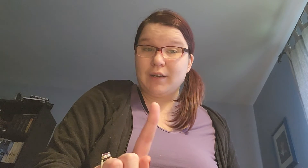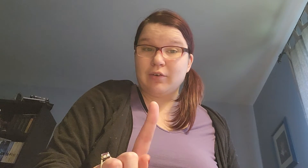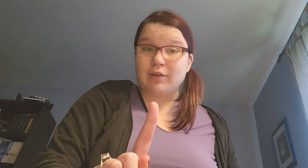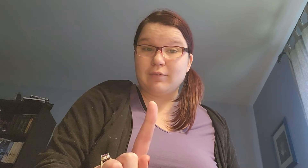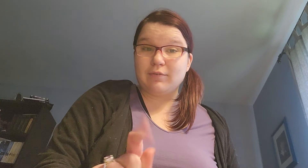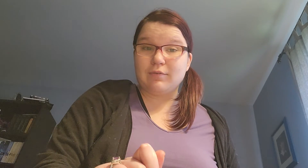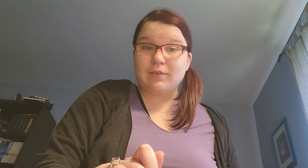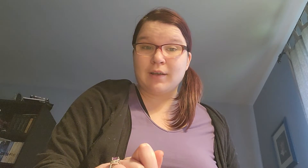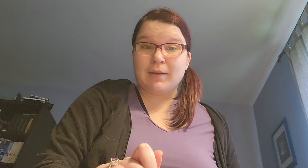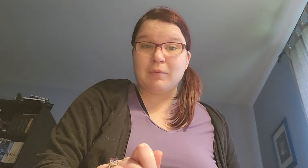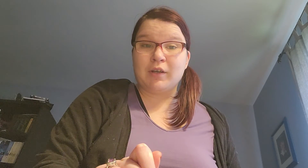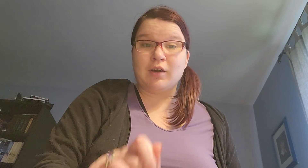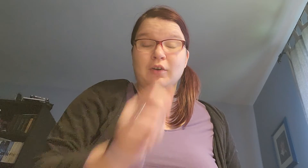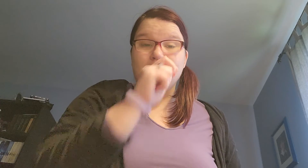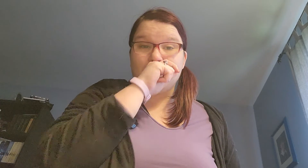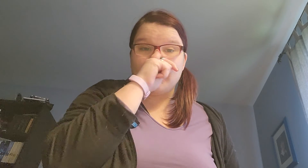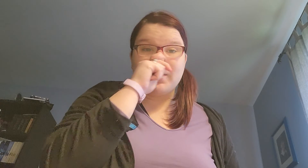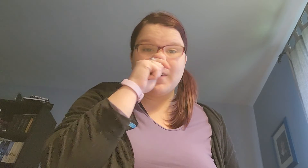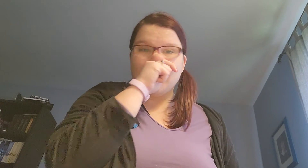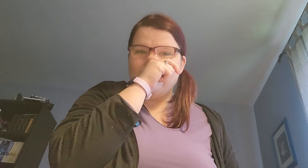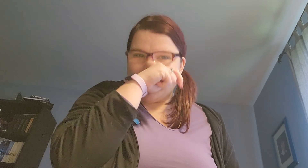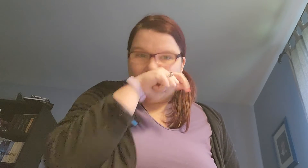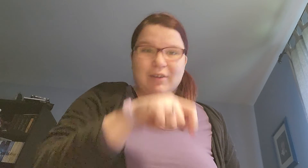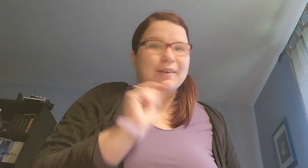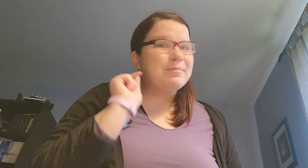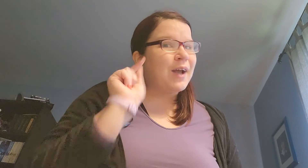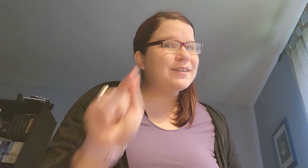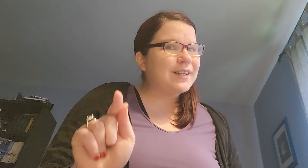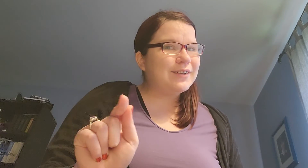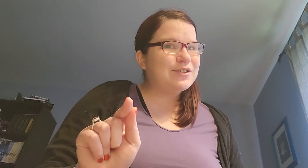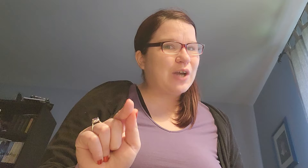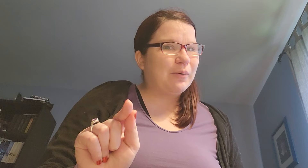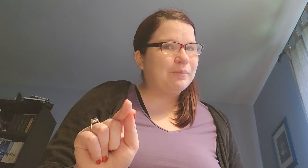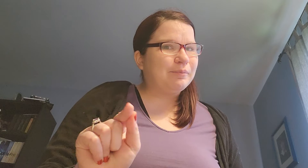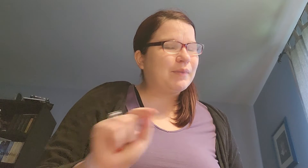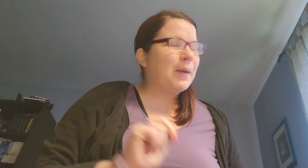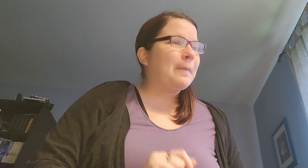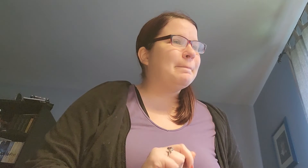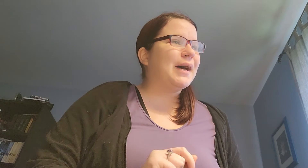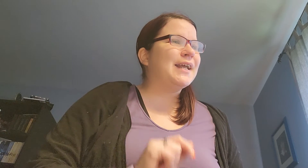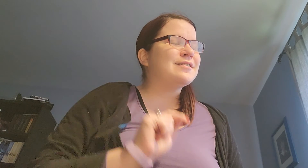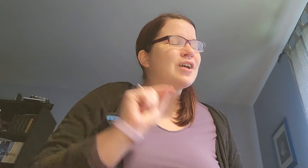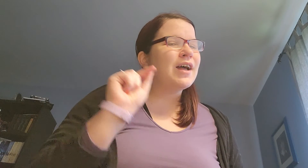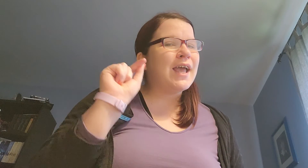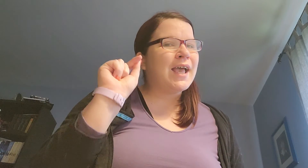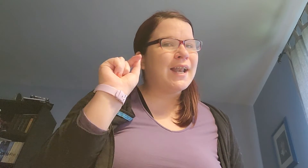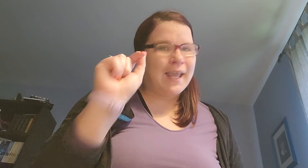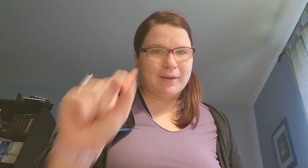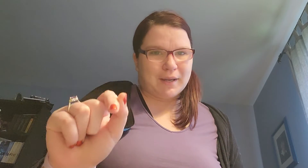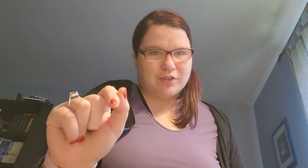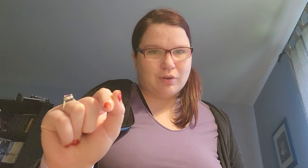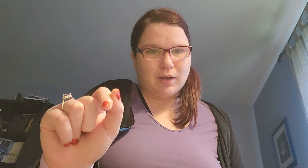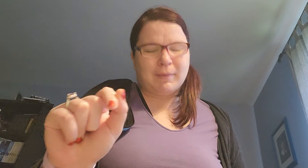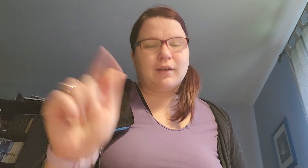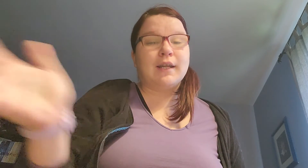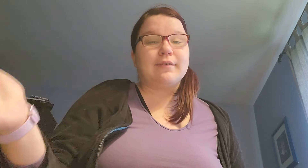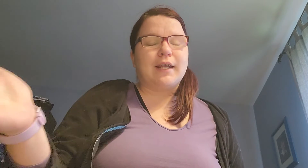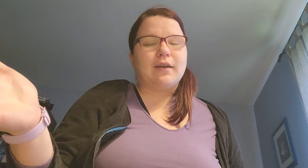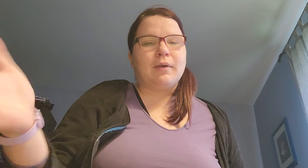video... I am working on a new video. However... I'm not telling you the show. But it's not an anime show. I mean... It is an anime... I